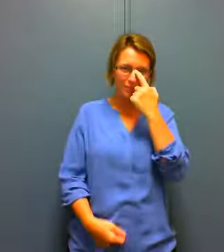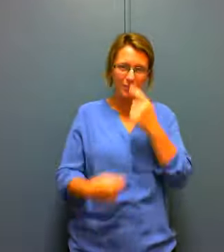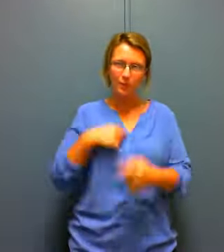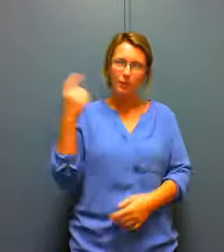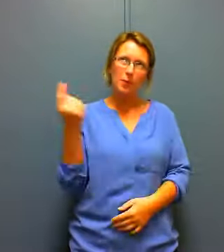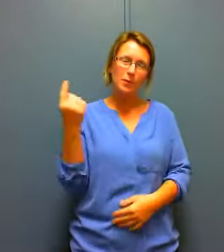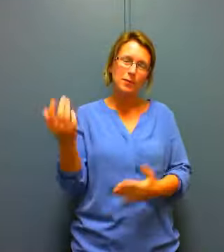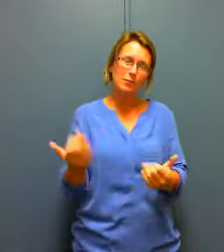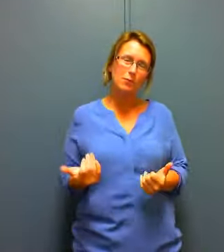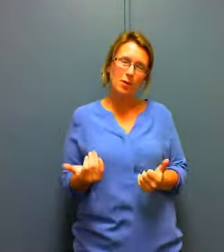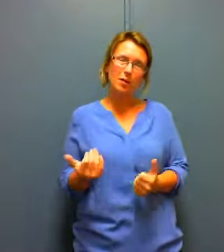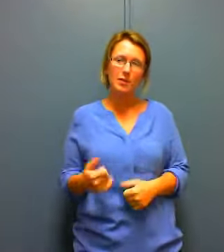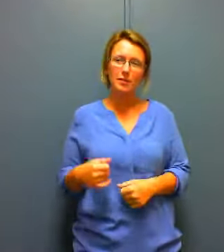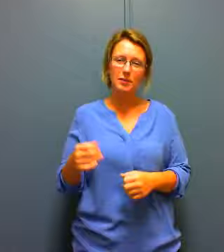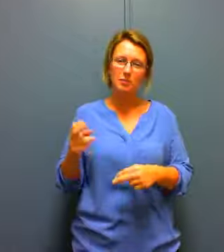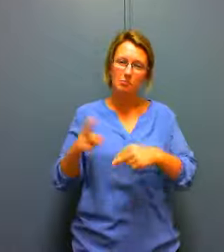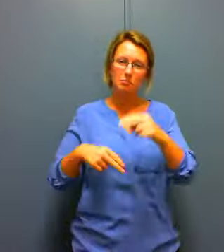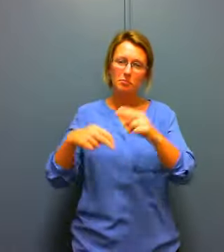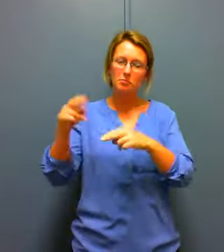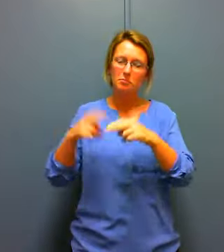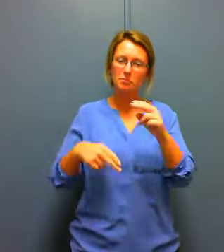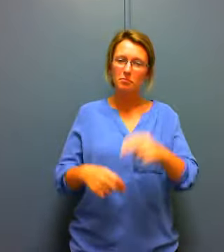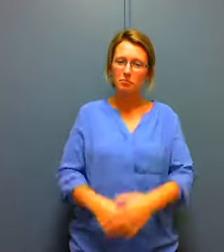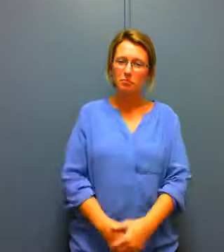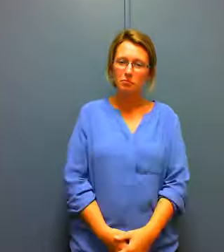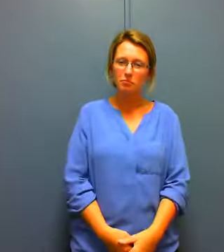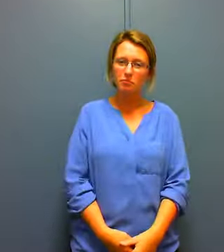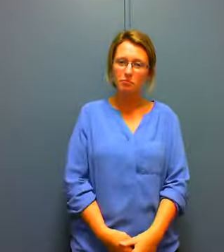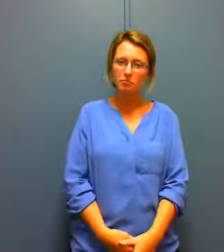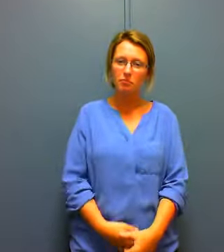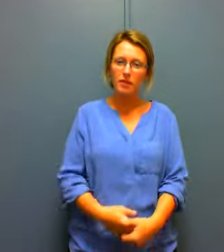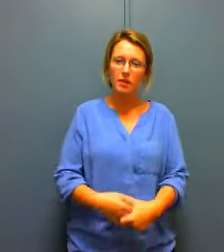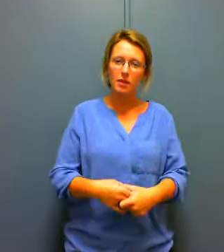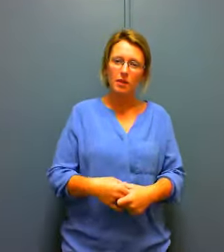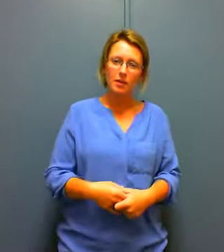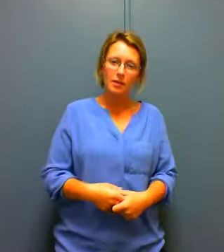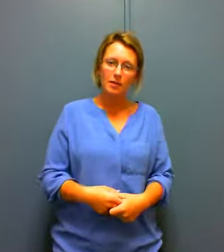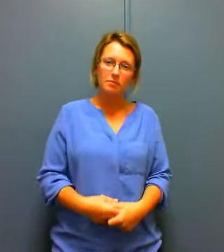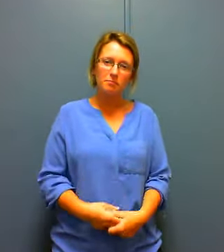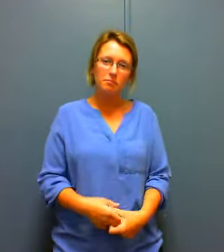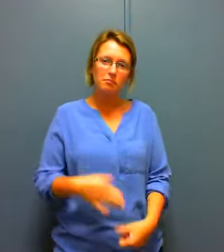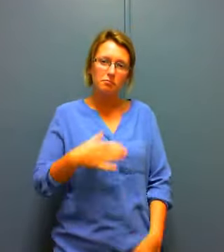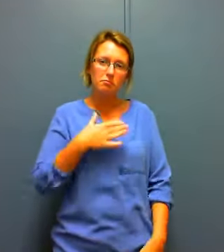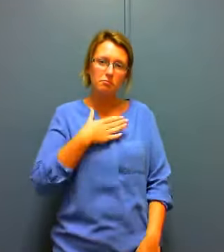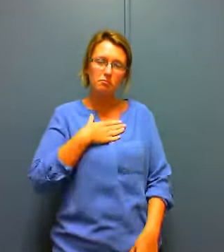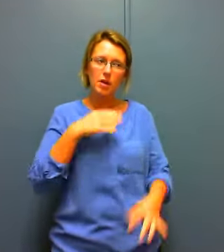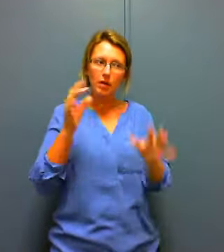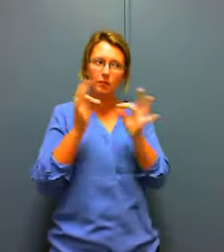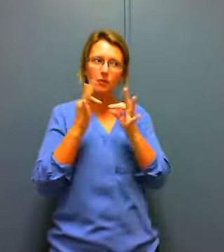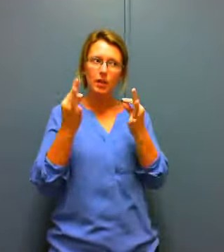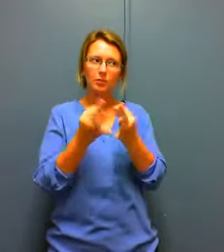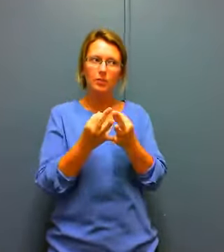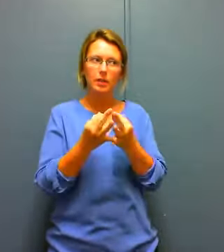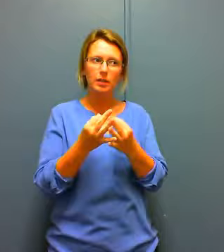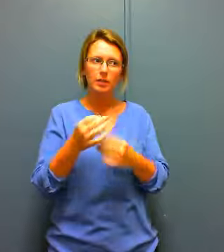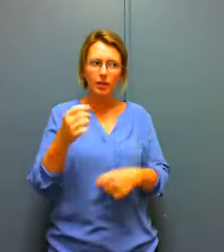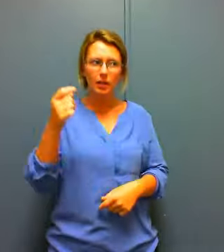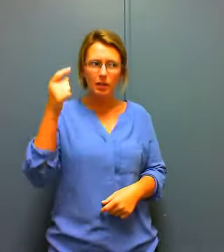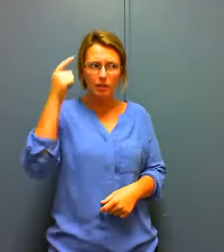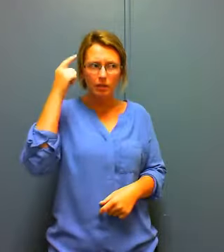that's kind of like expected in my family for guys to know how to do some